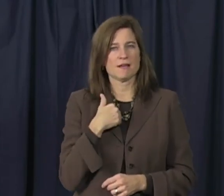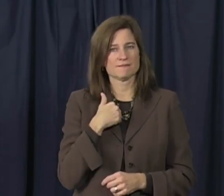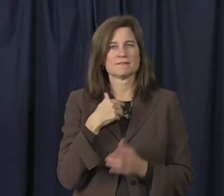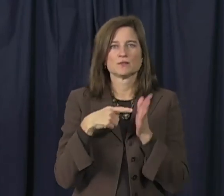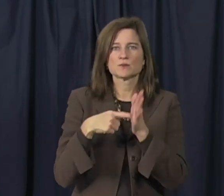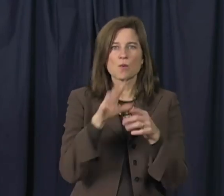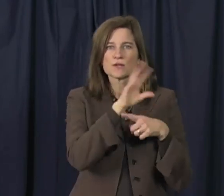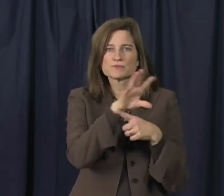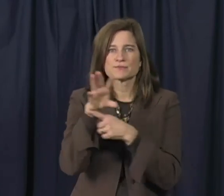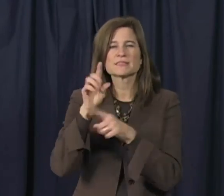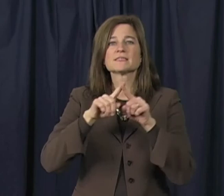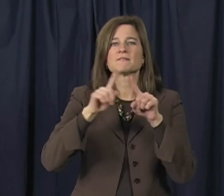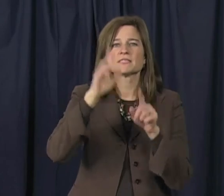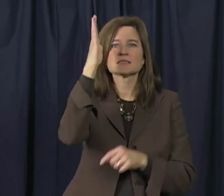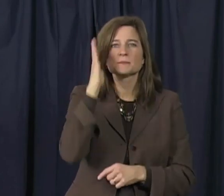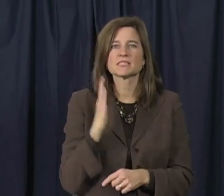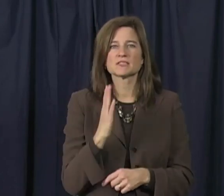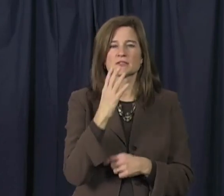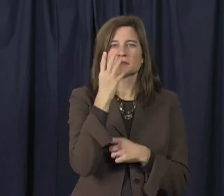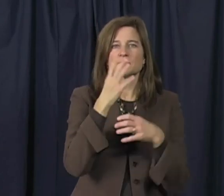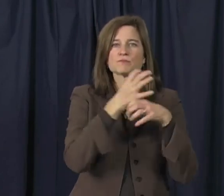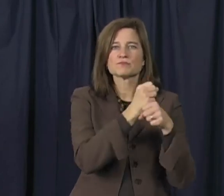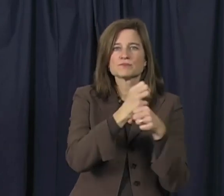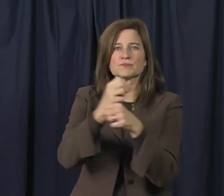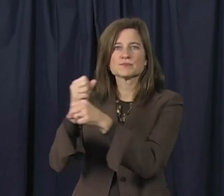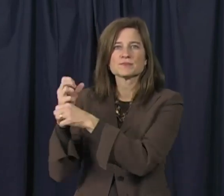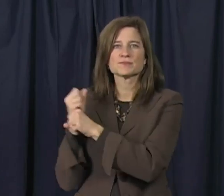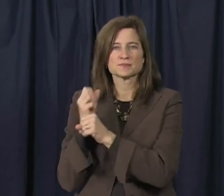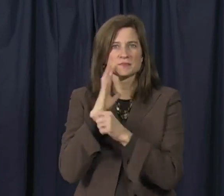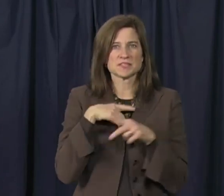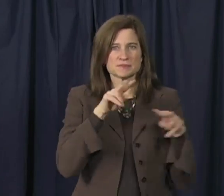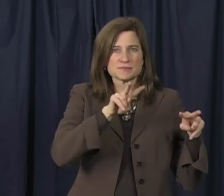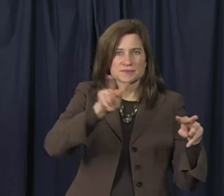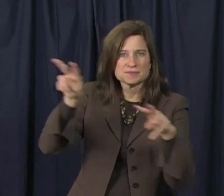will have video summaries by the different speakers as well.